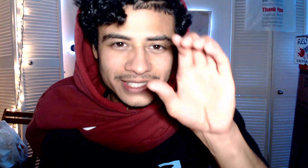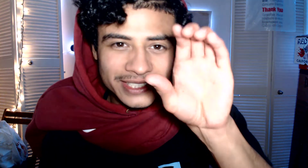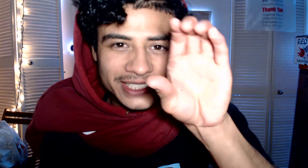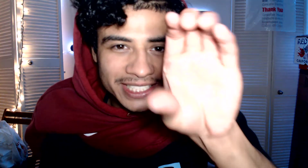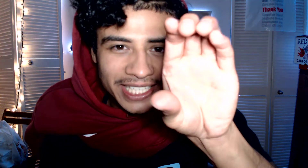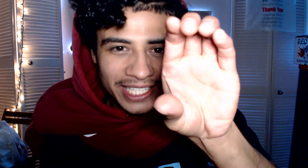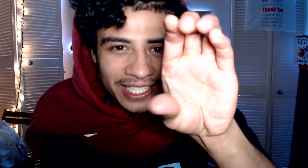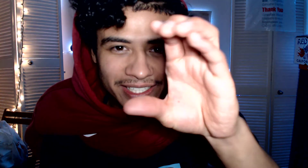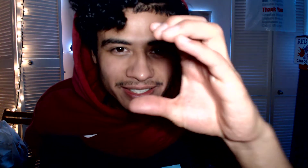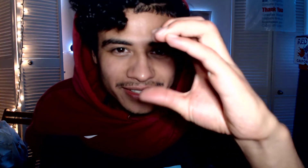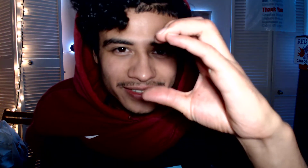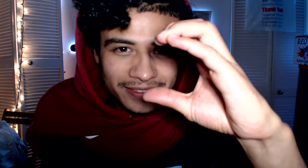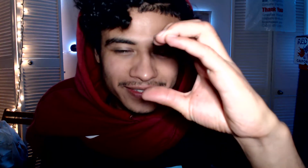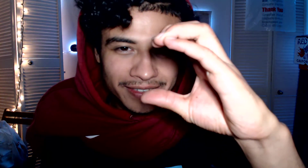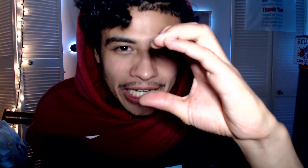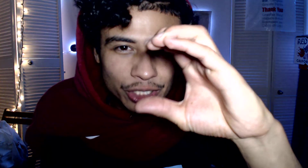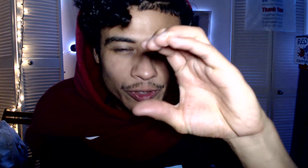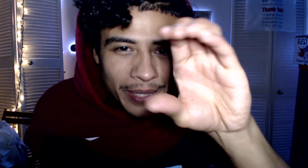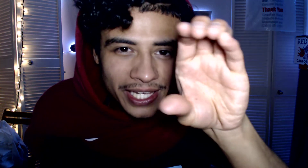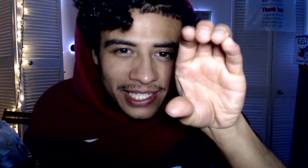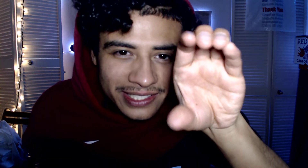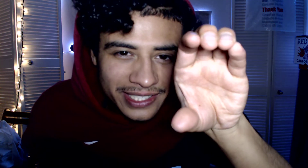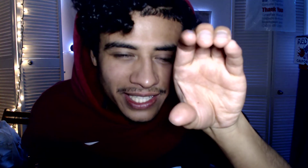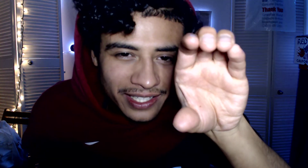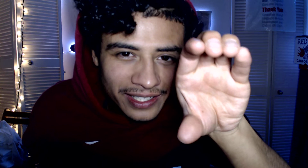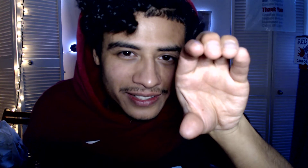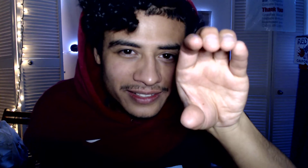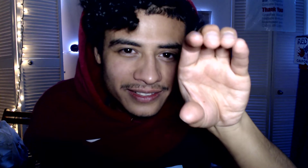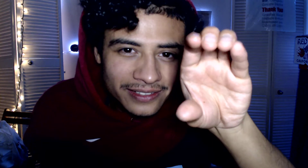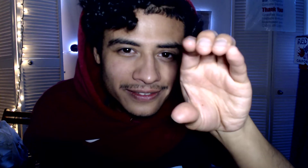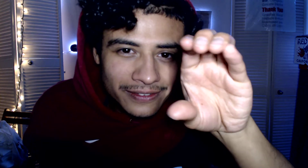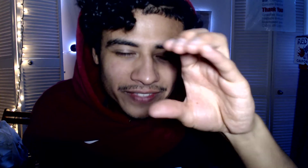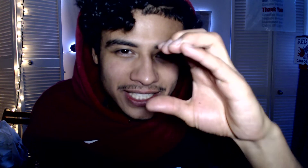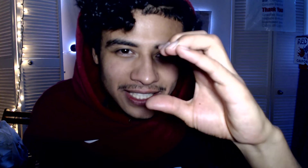C. How you would make a C, physically.